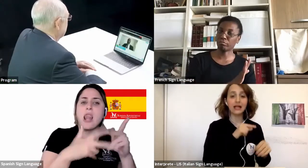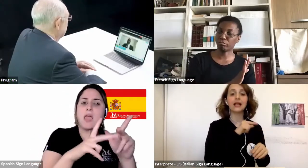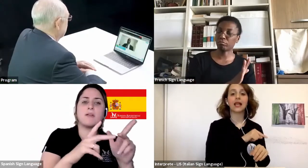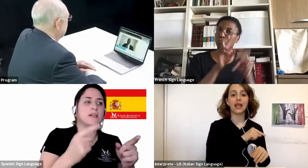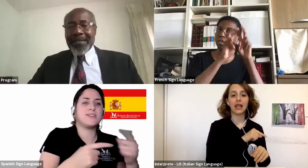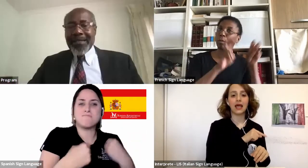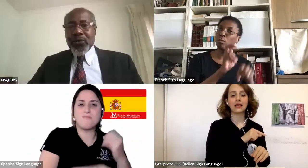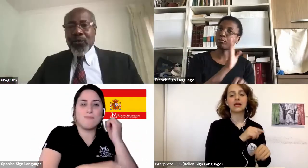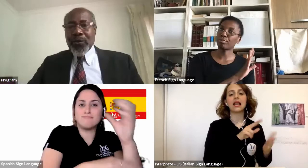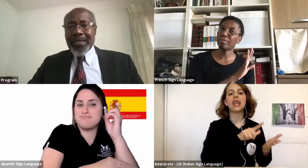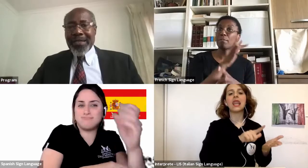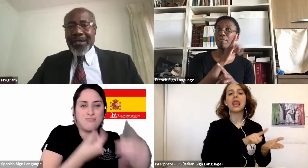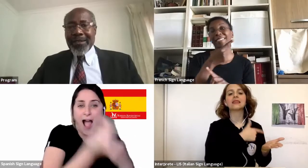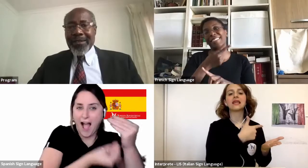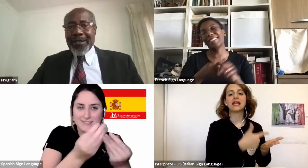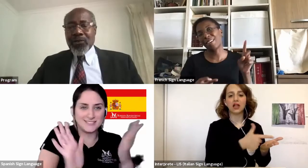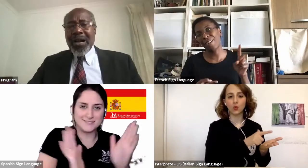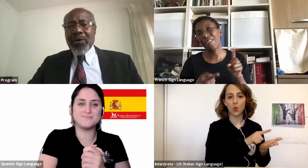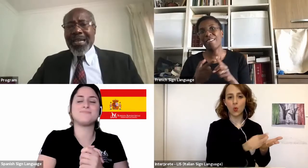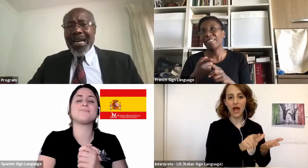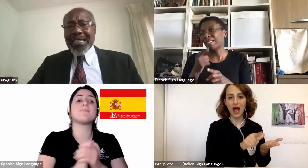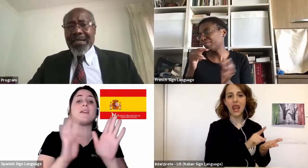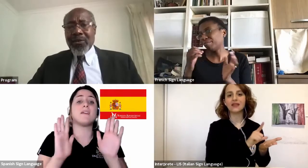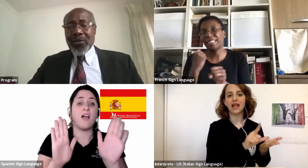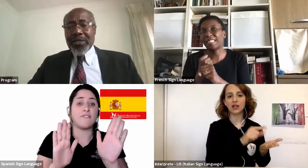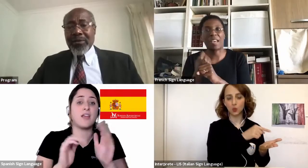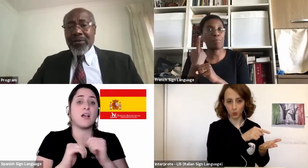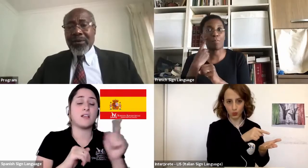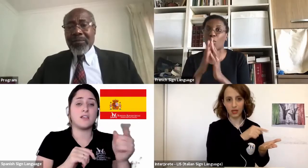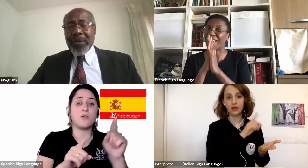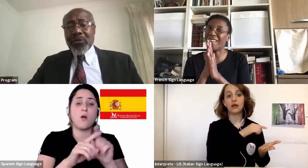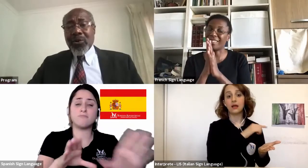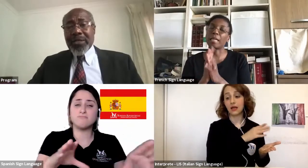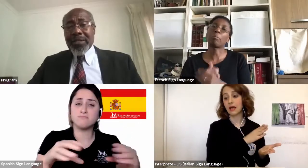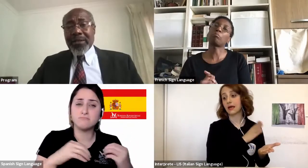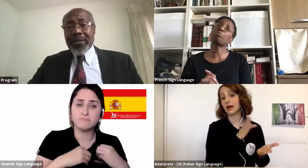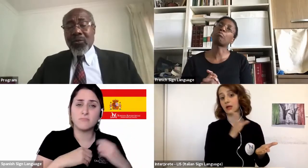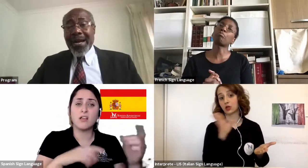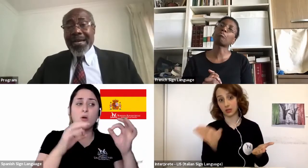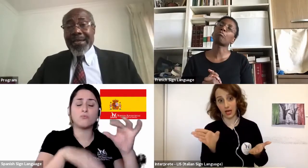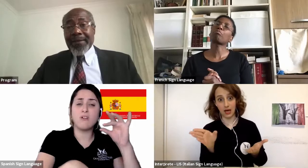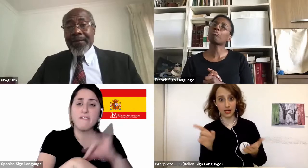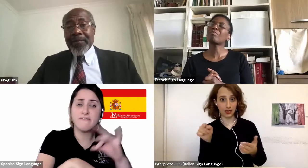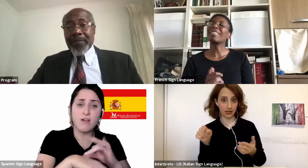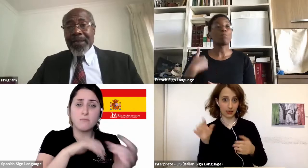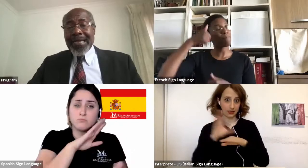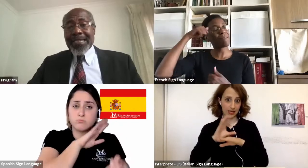and then took ill. So I would ask God, but God, why?